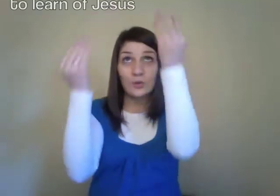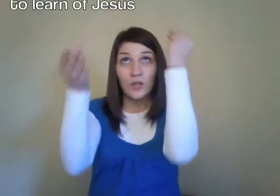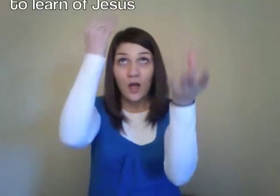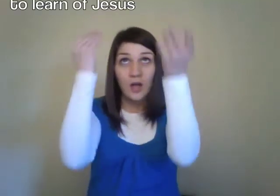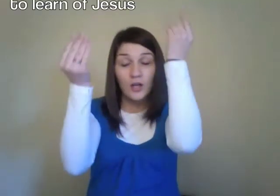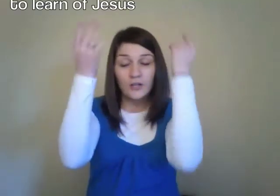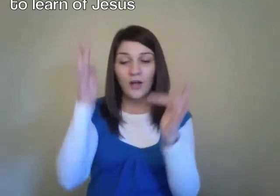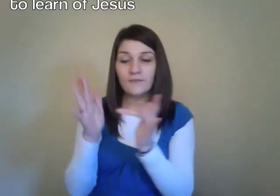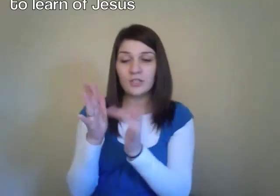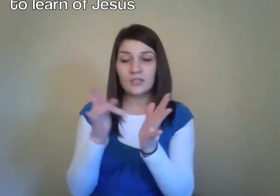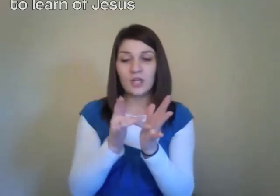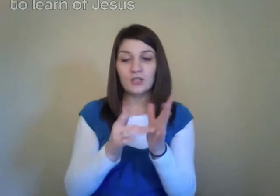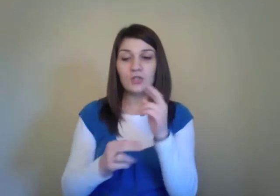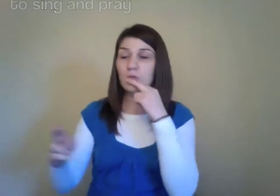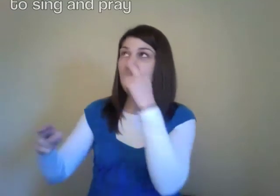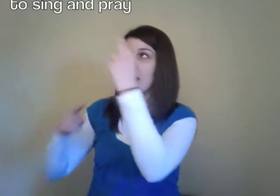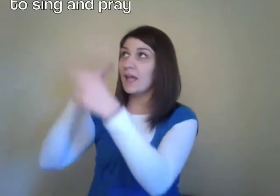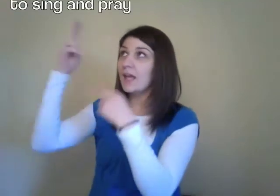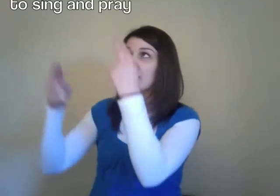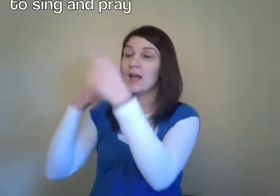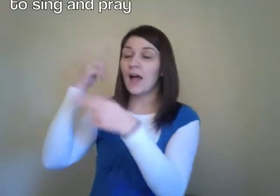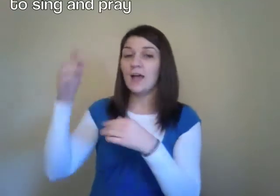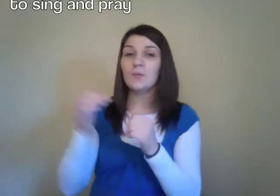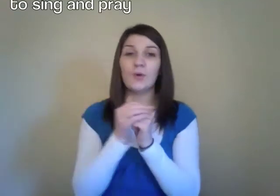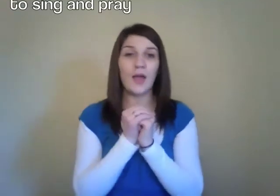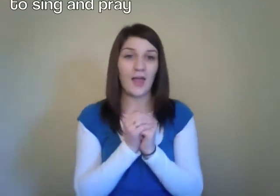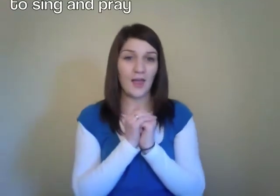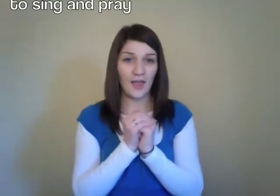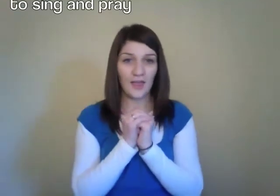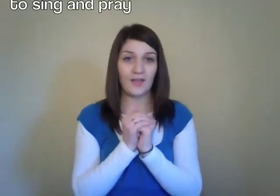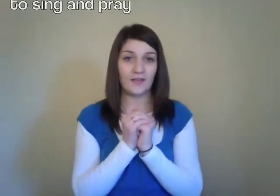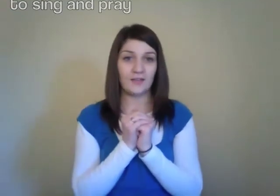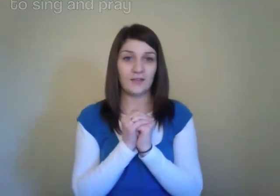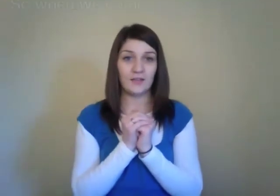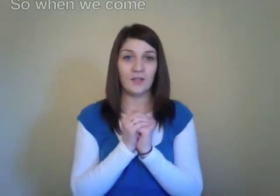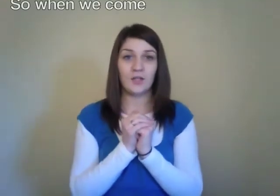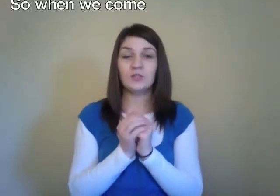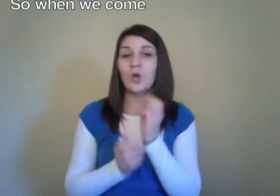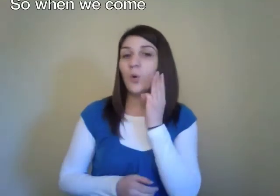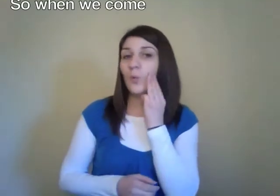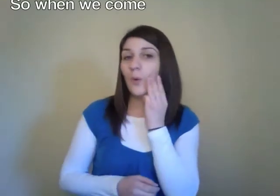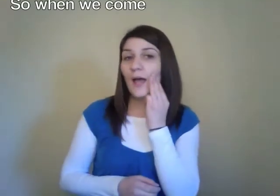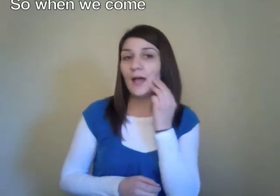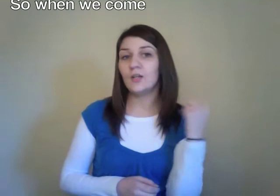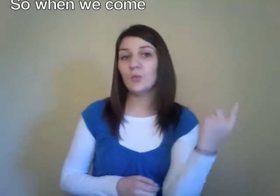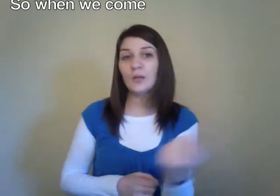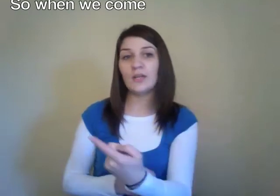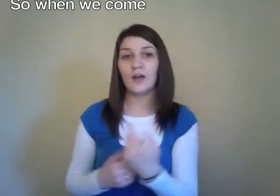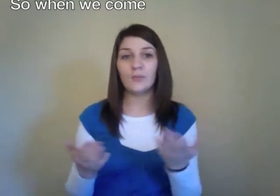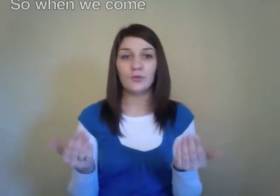learn on Jesus to sing and pray. So when we come through